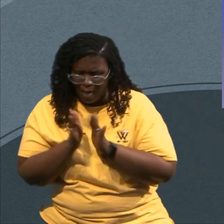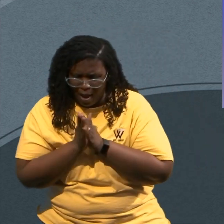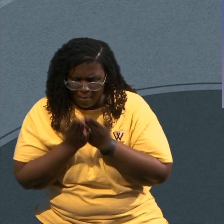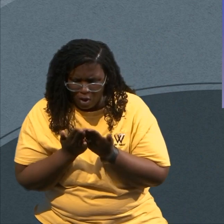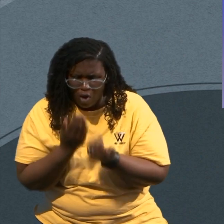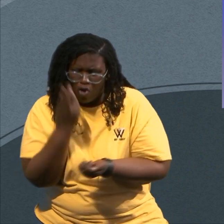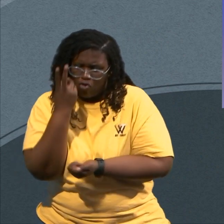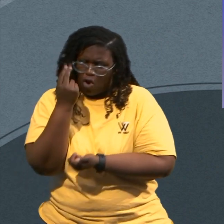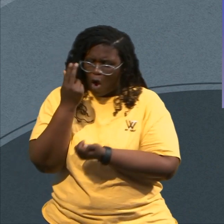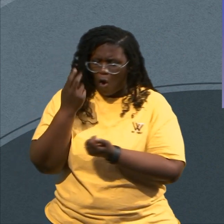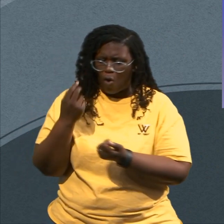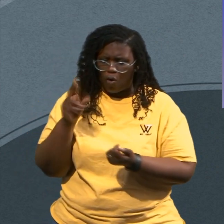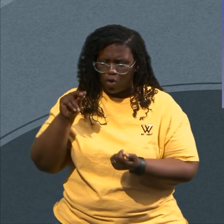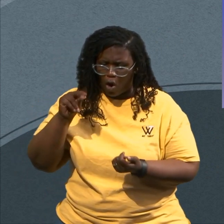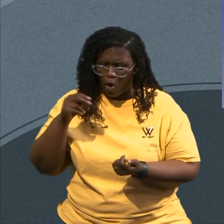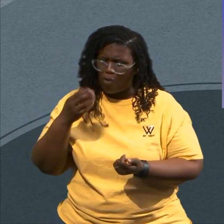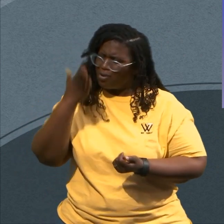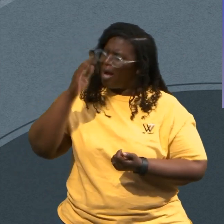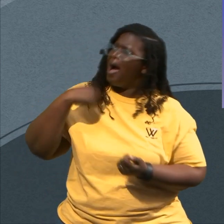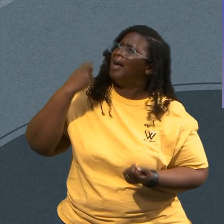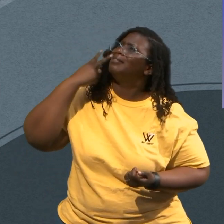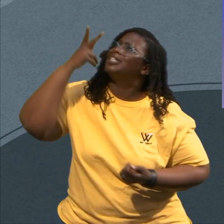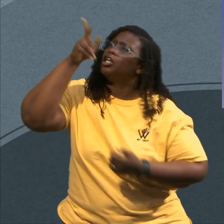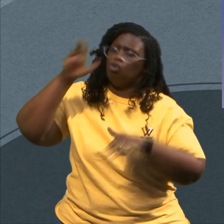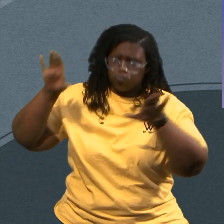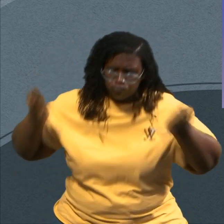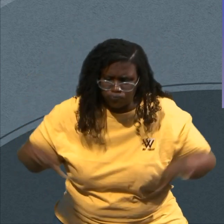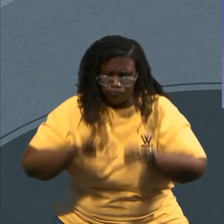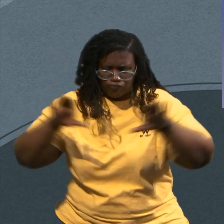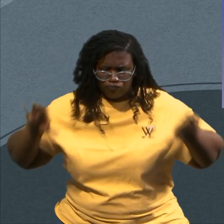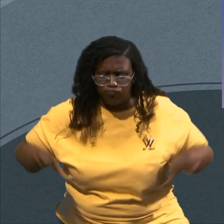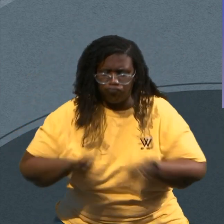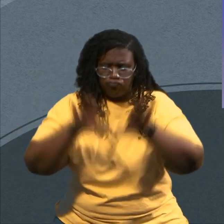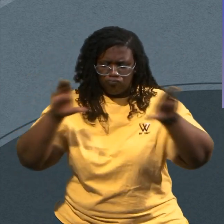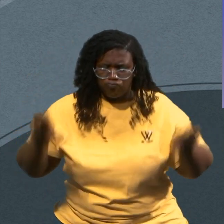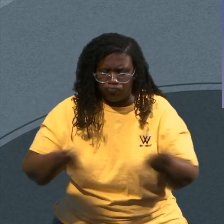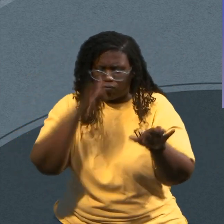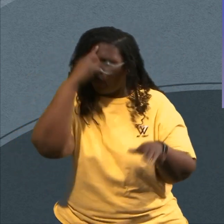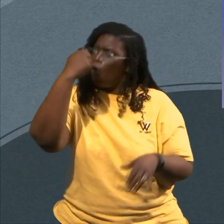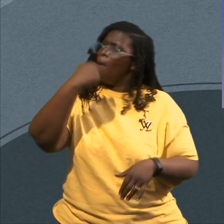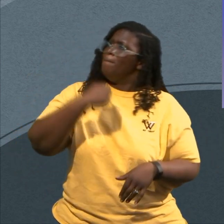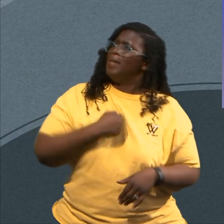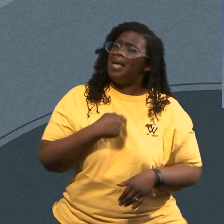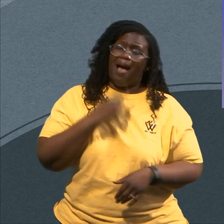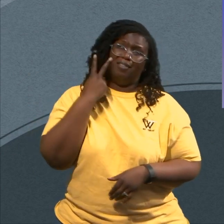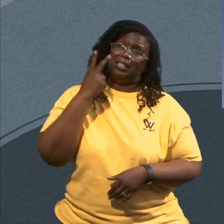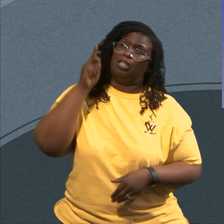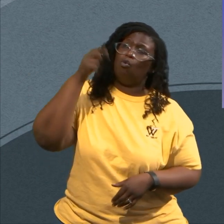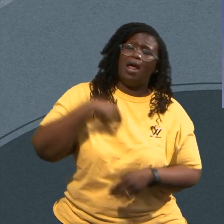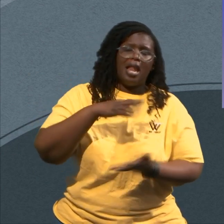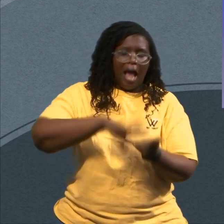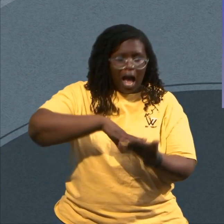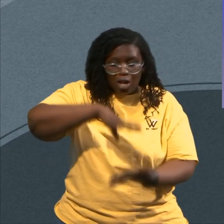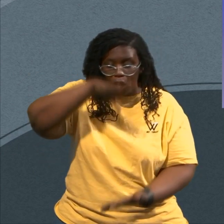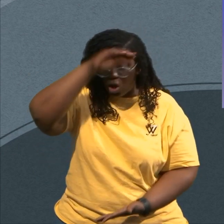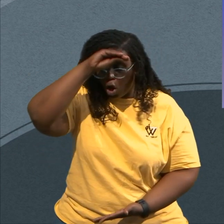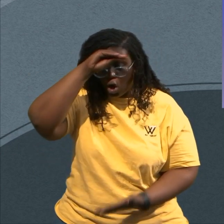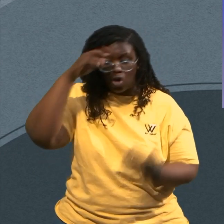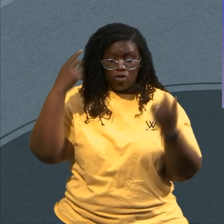He Worked On My Behave And Battle For My Behave And I Learned In The Mist Of My Fight And The Mist Of Battle While